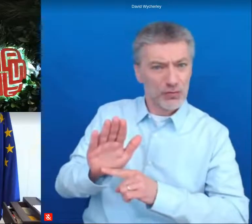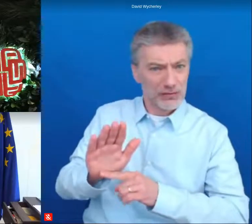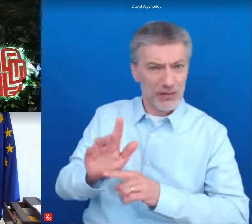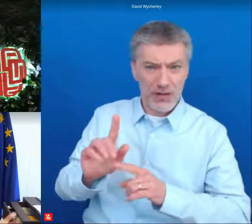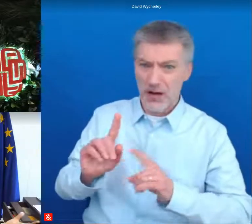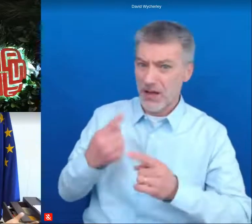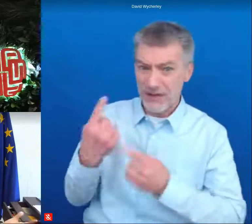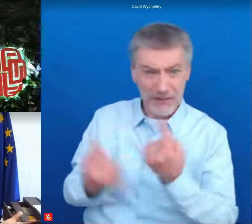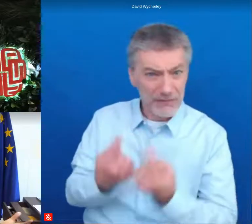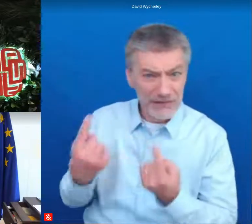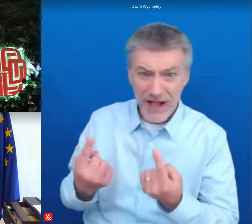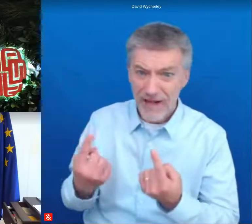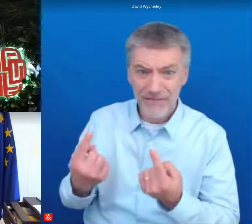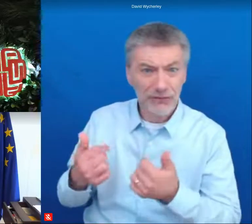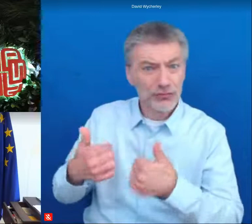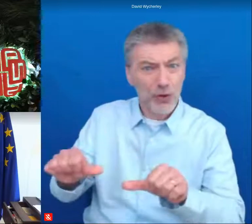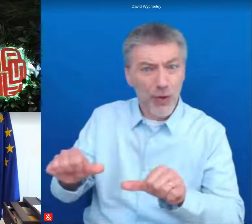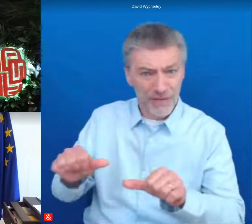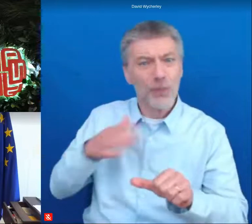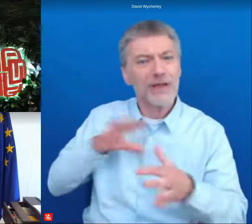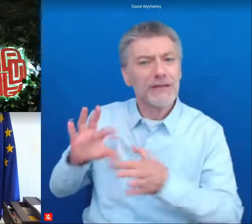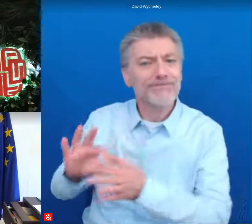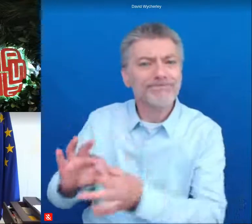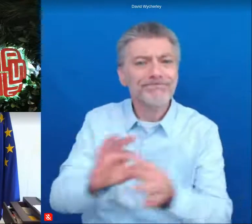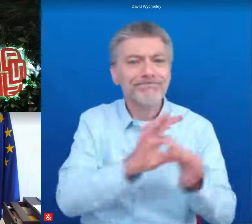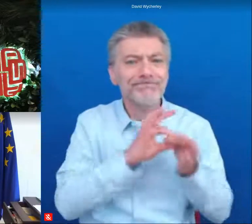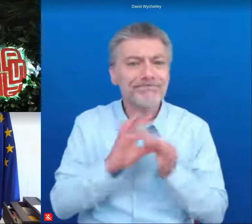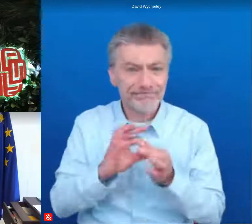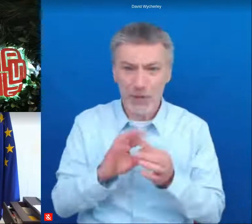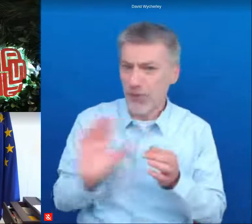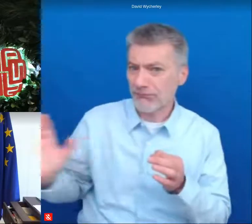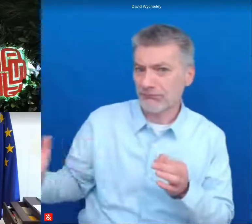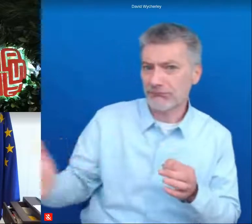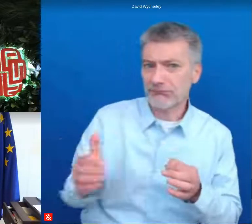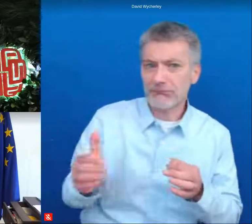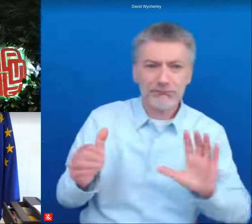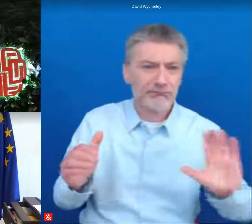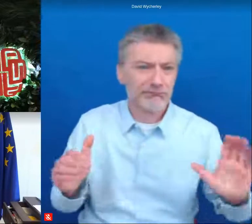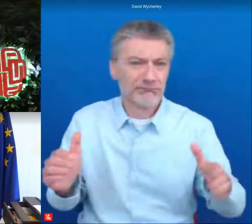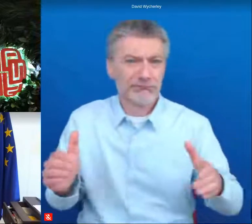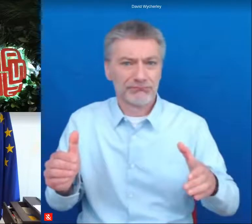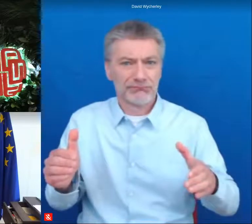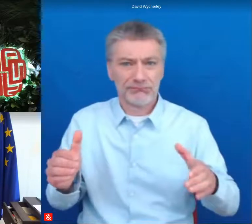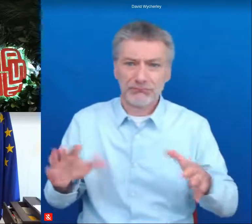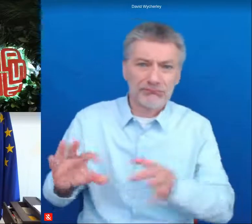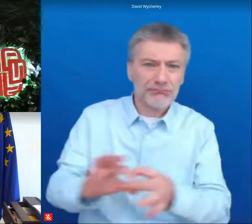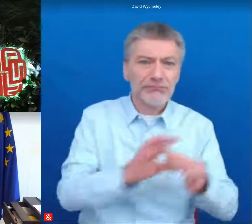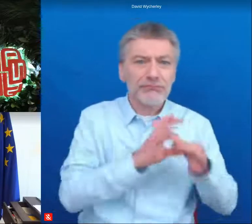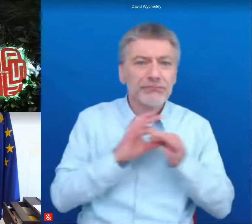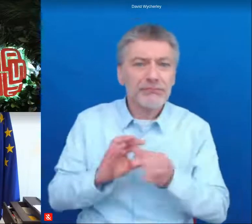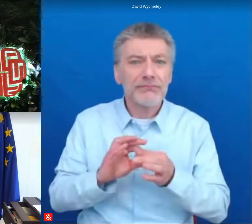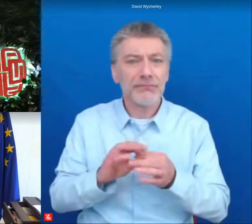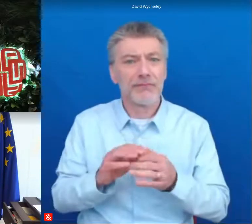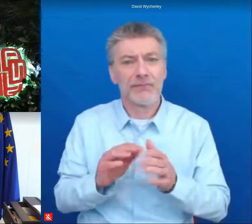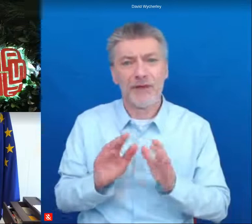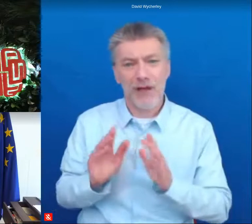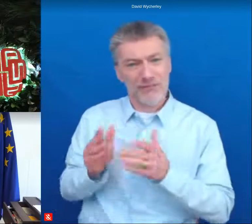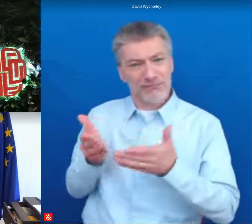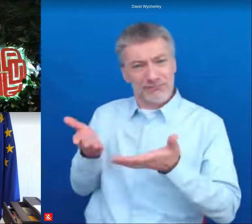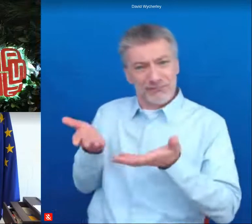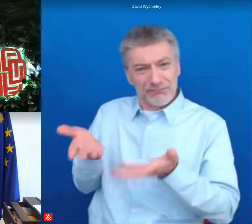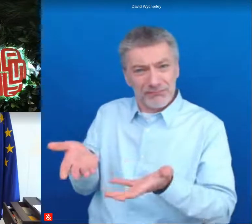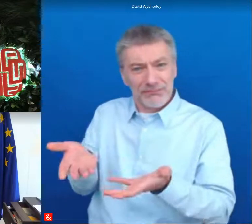by themselves solve anything so let's also include them with a very special attention because if